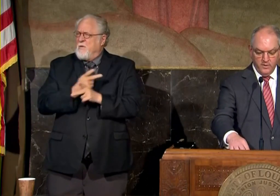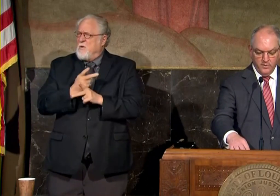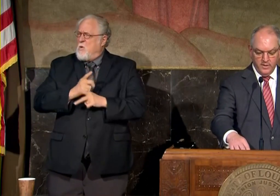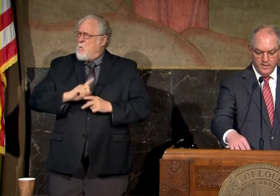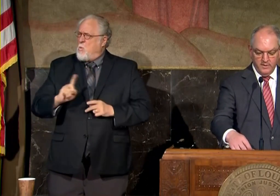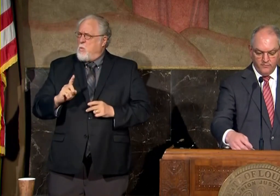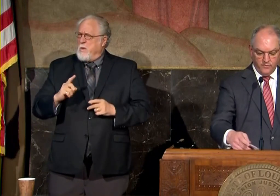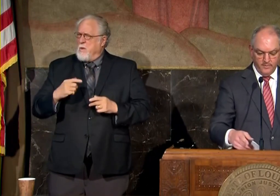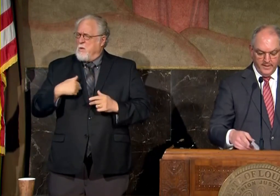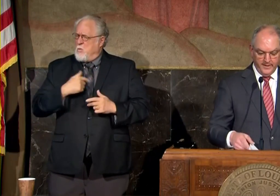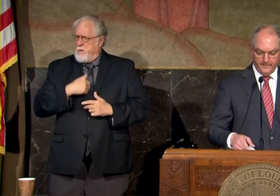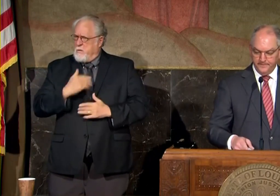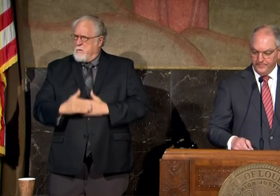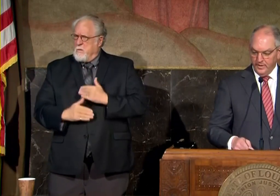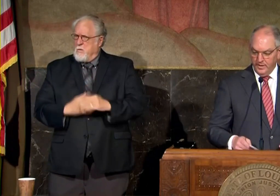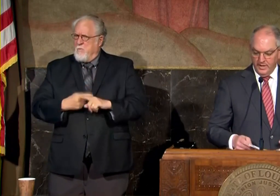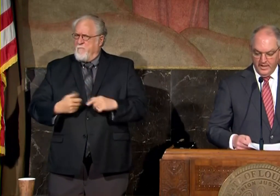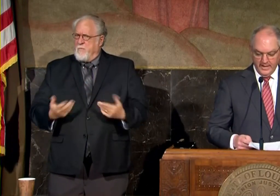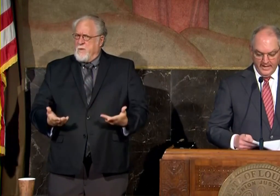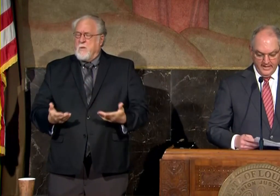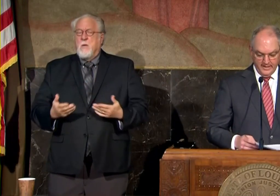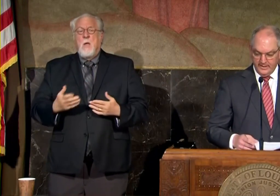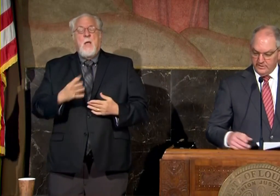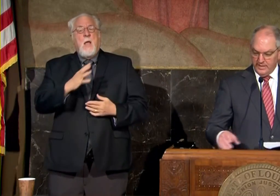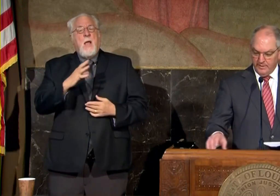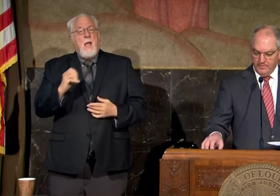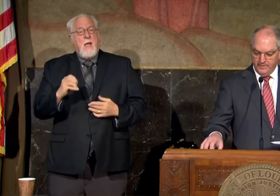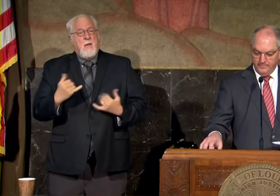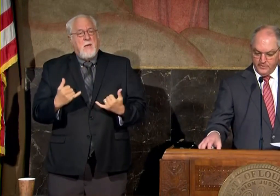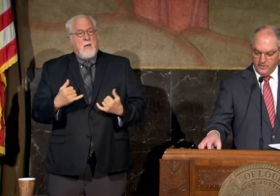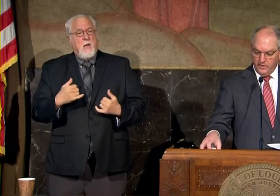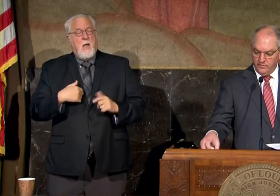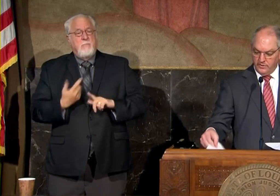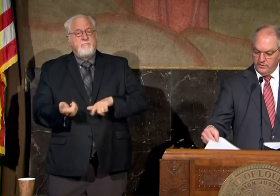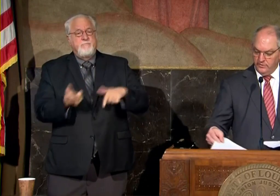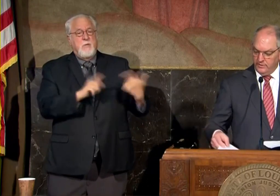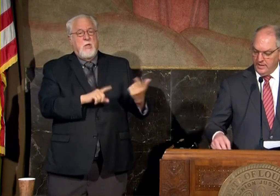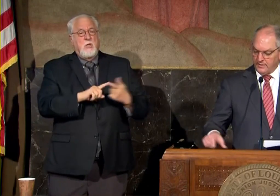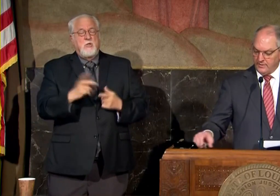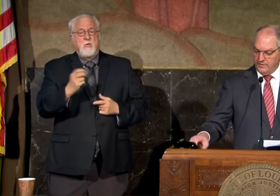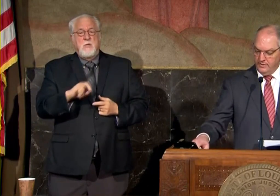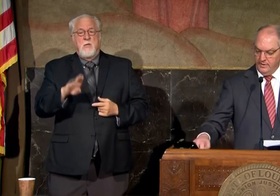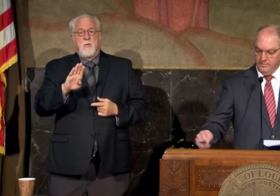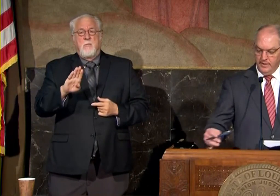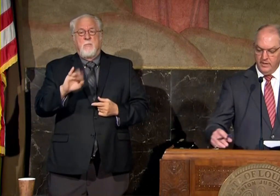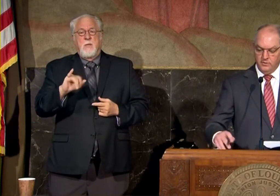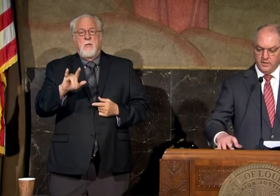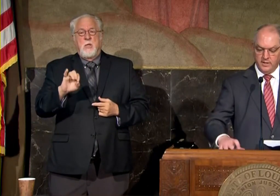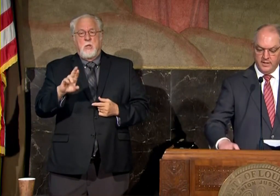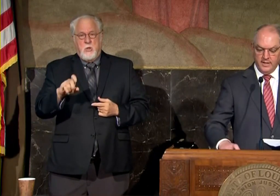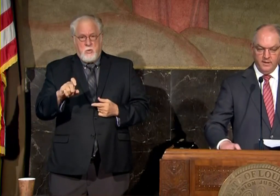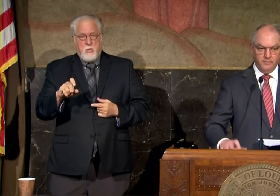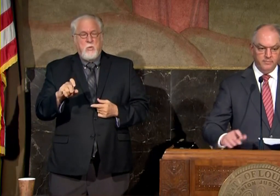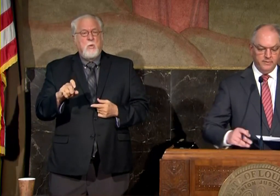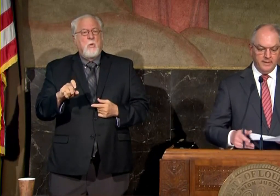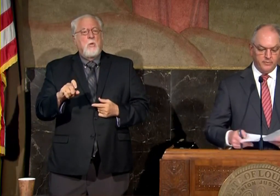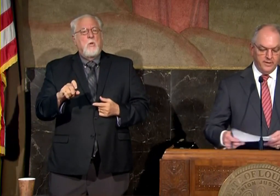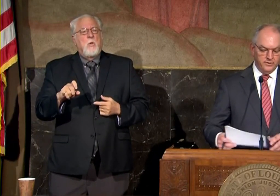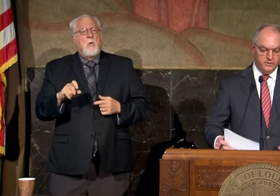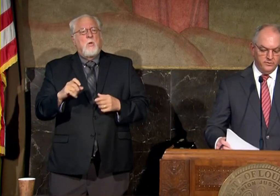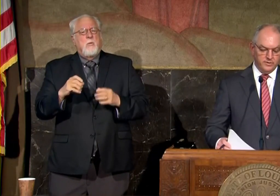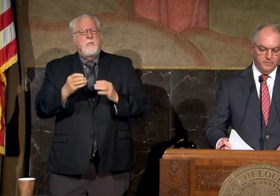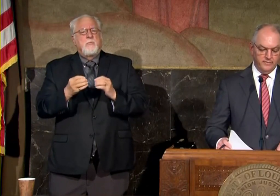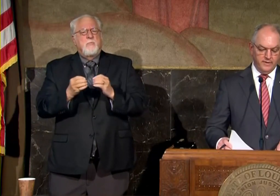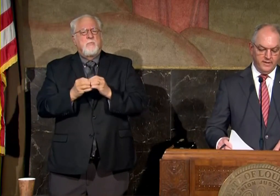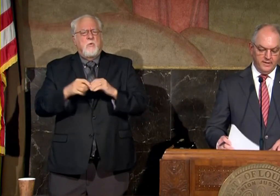we go from here and at this time I'm going to turn it over to Dr. Be you to get a little deeper